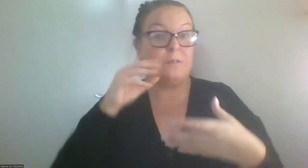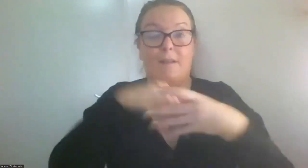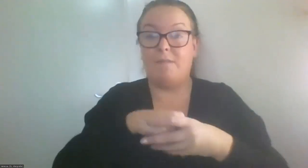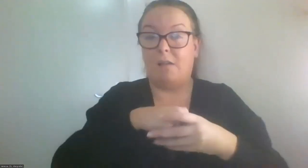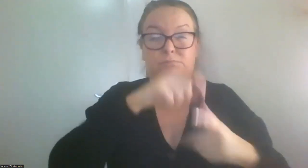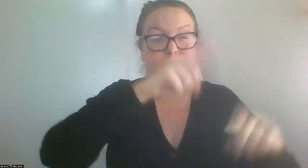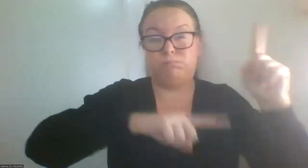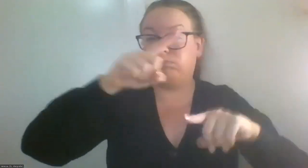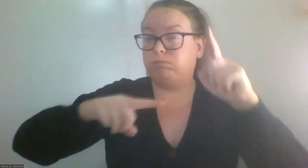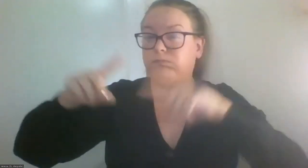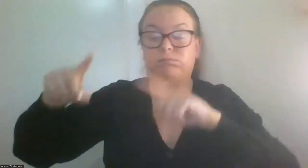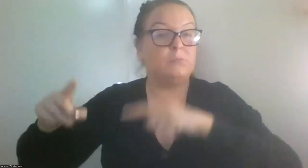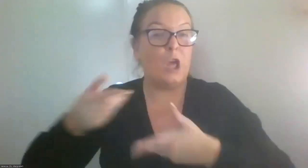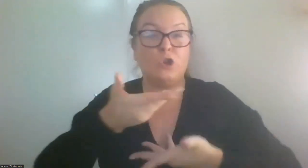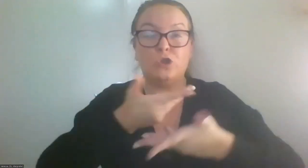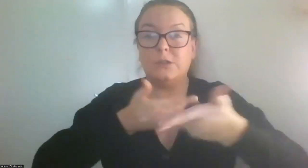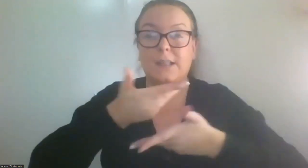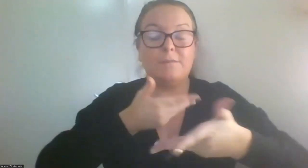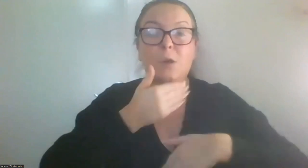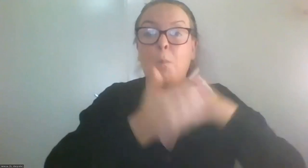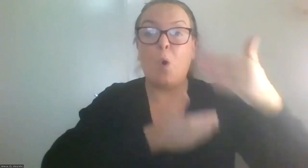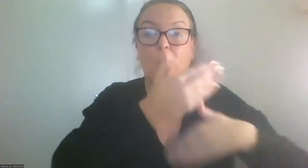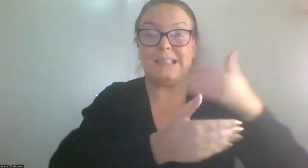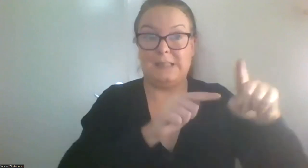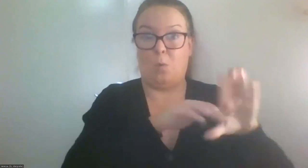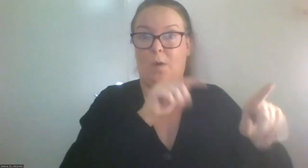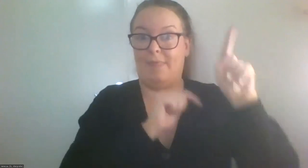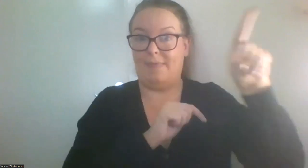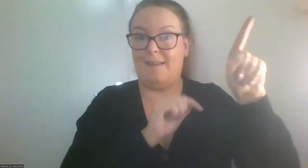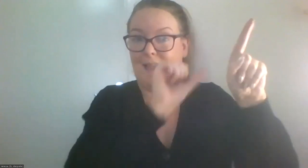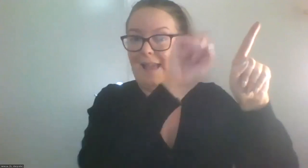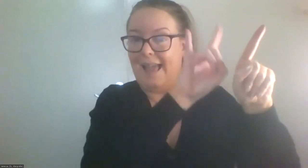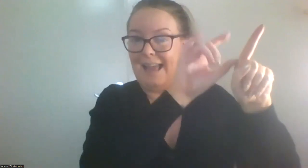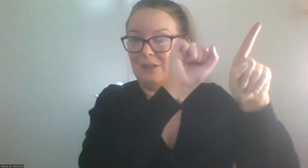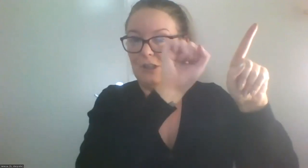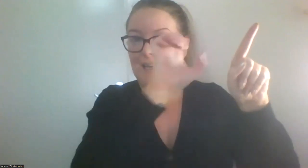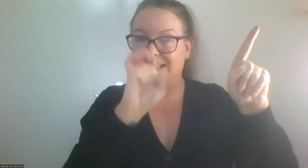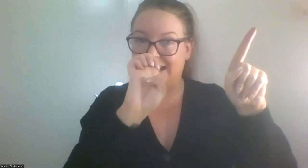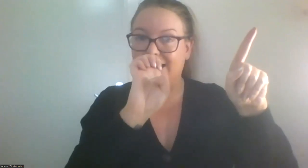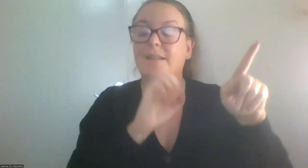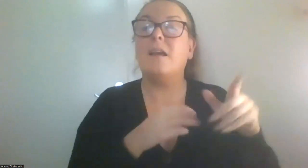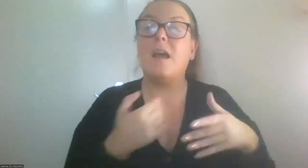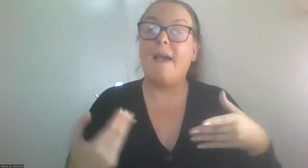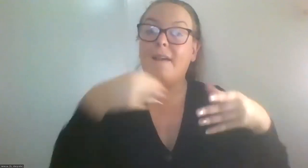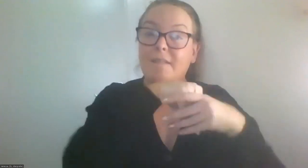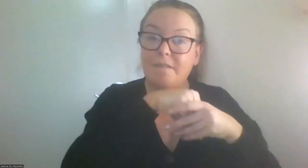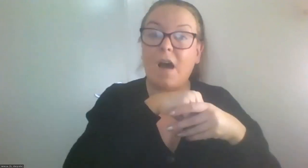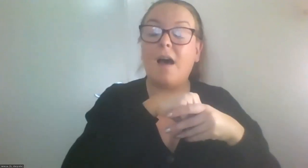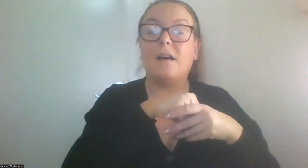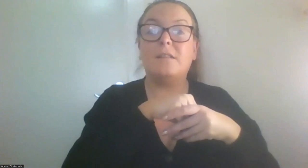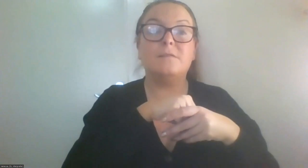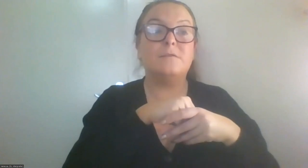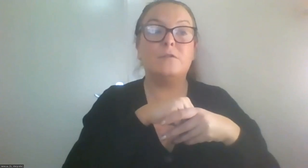with the HSE involving the recruitment of disabled people.